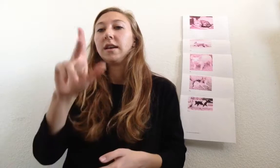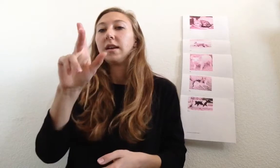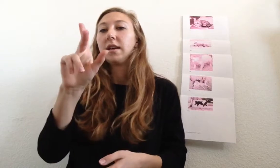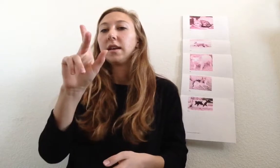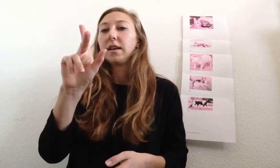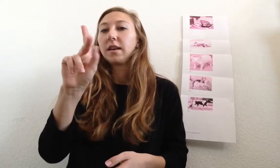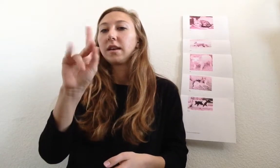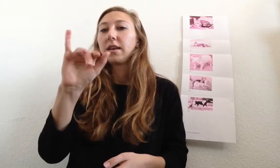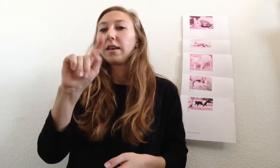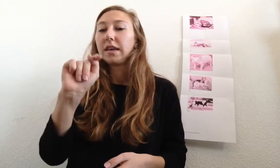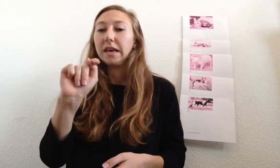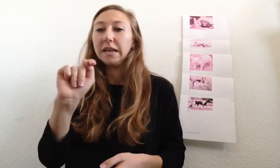kit.